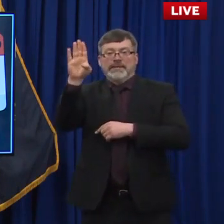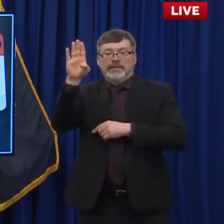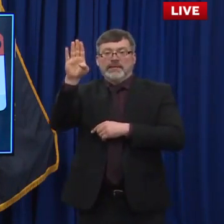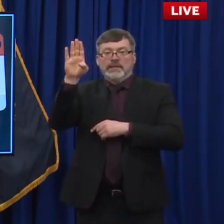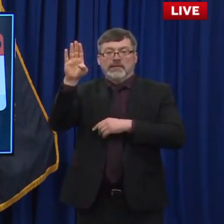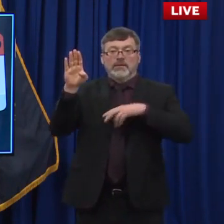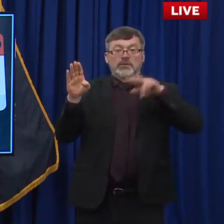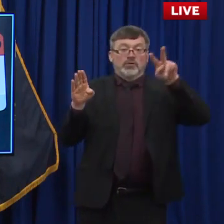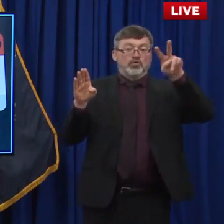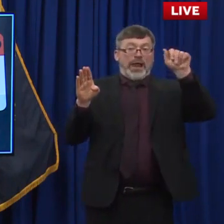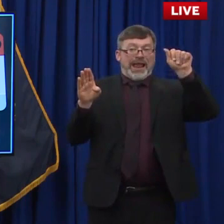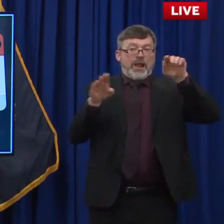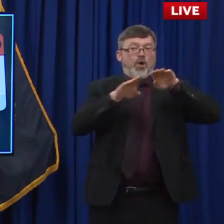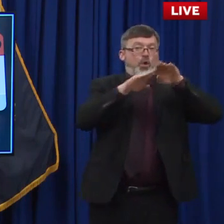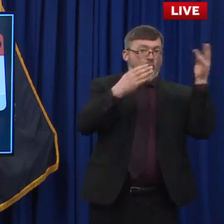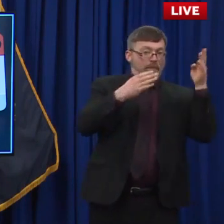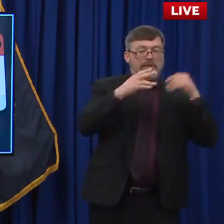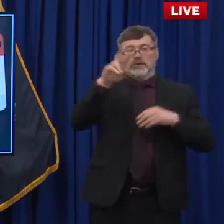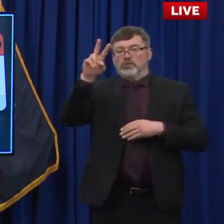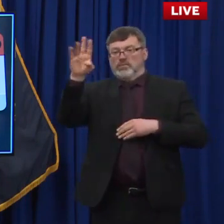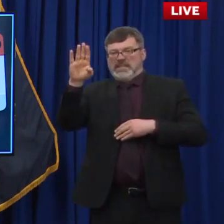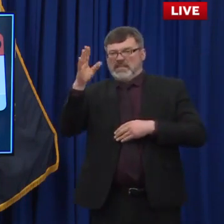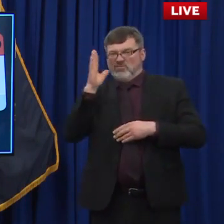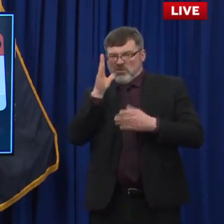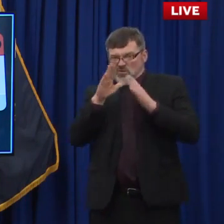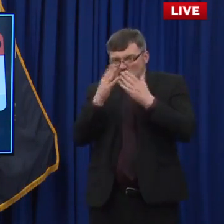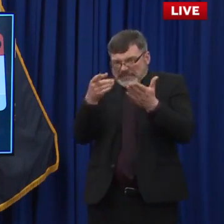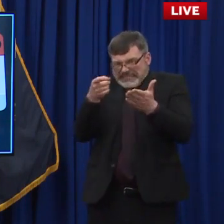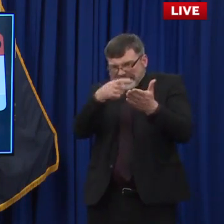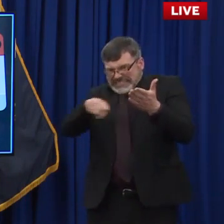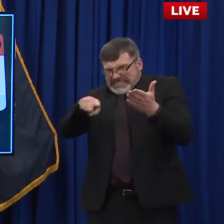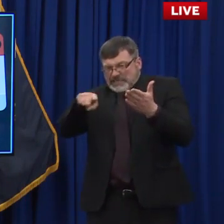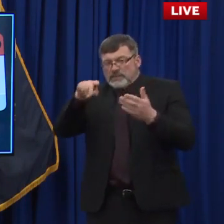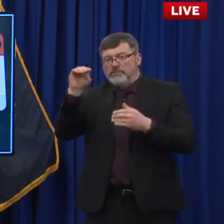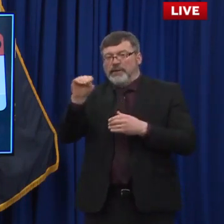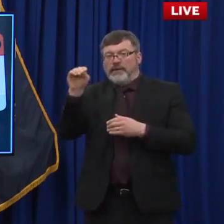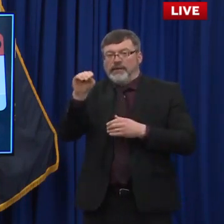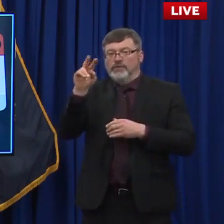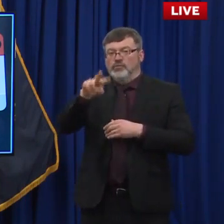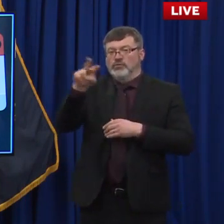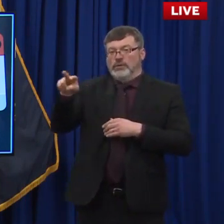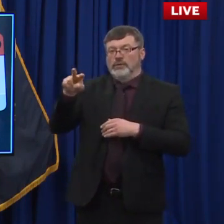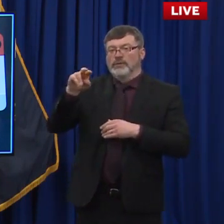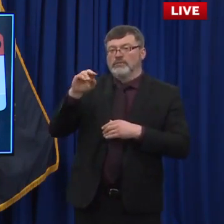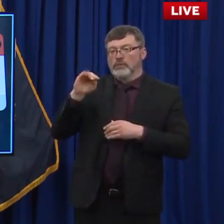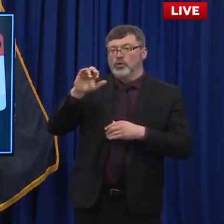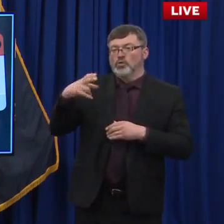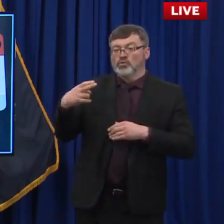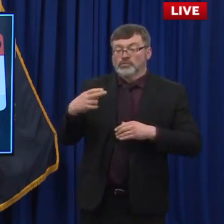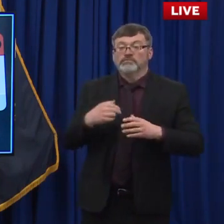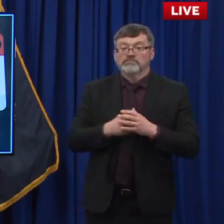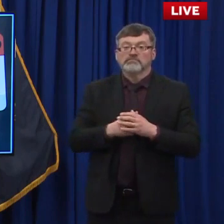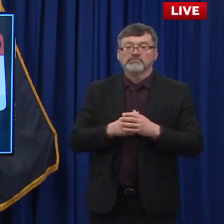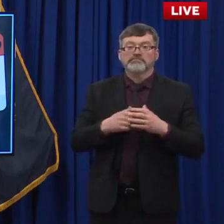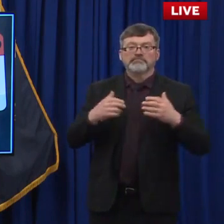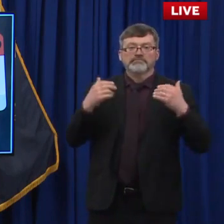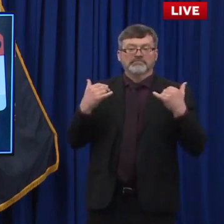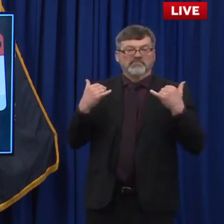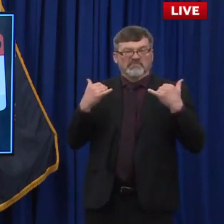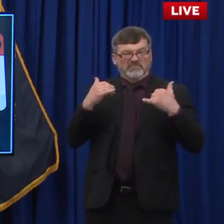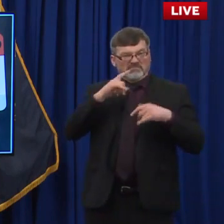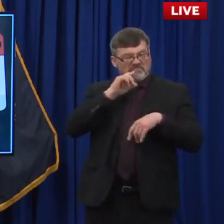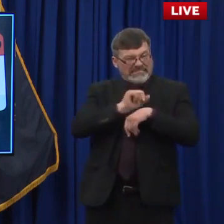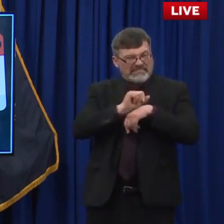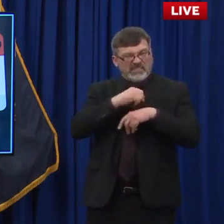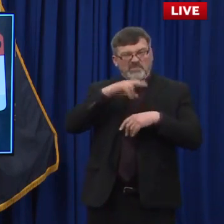registration opens up this coming Monday, March 22nd. Right now, the system is loaded with about 200,000 first dose